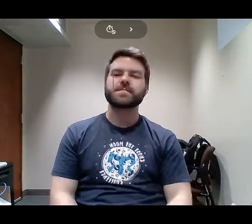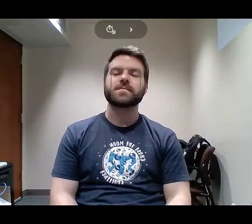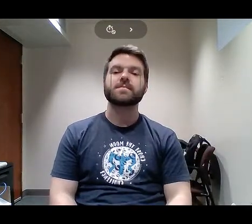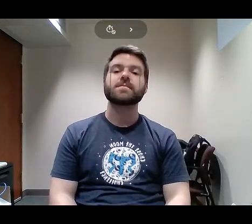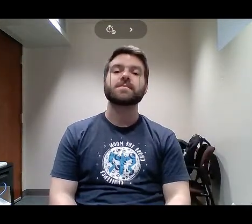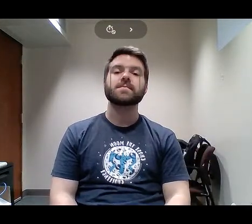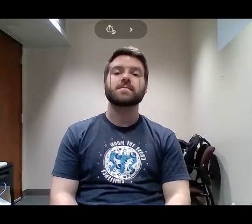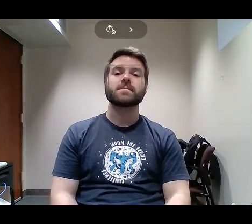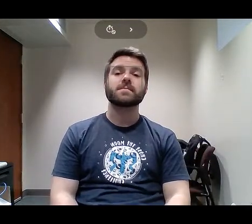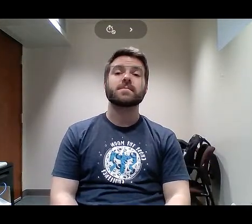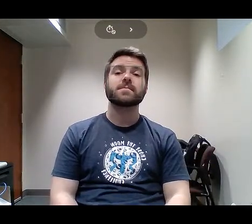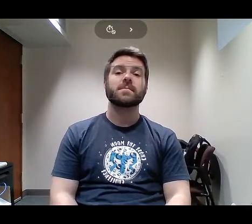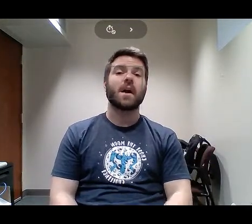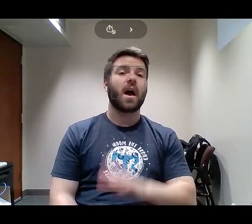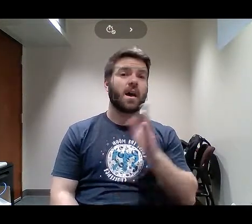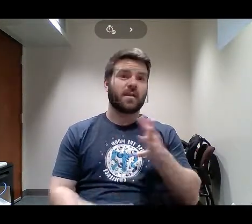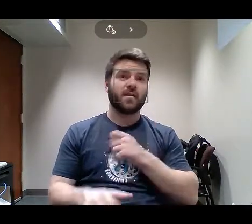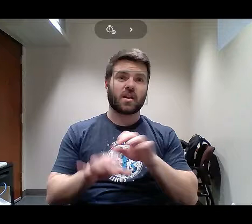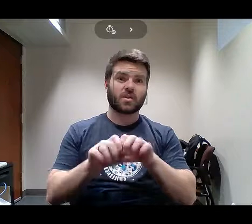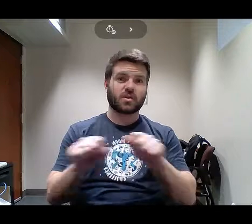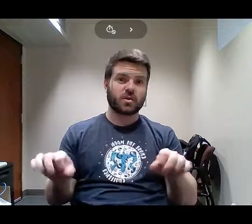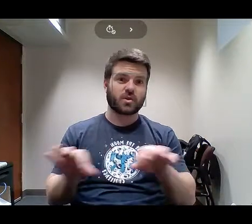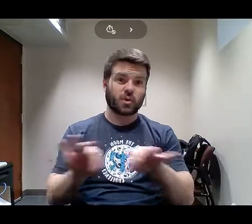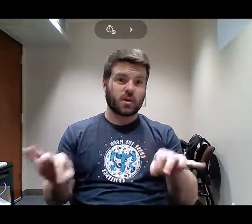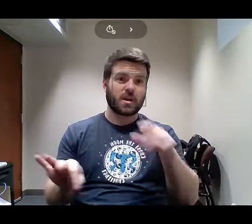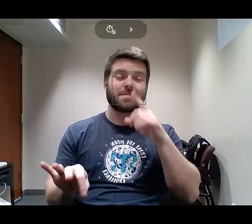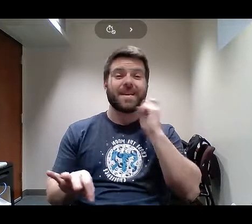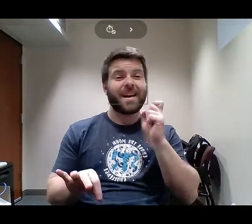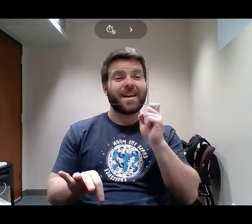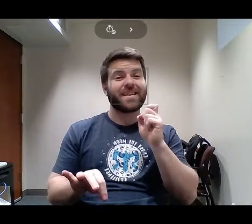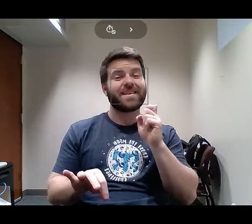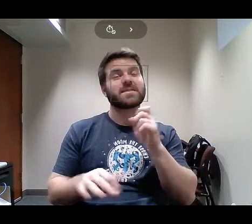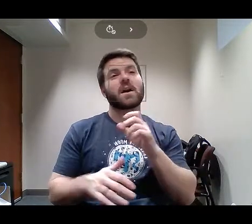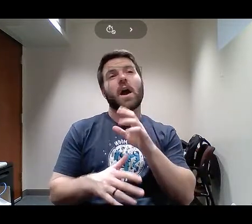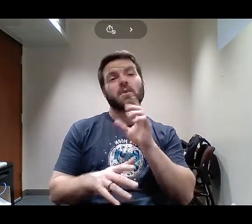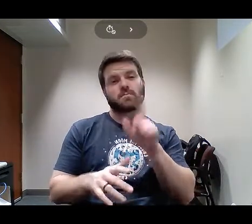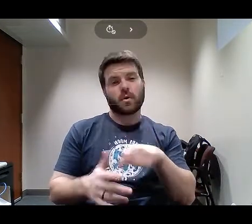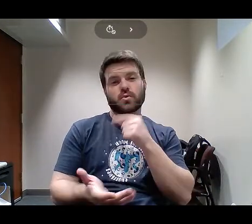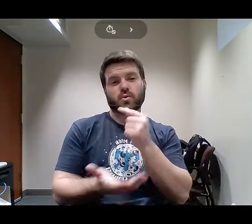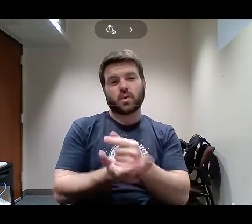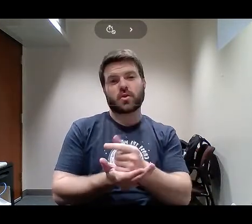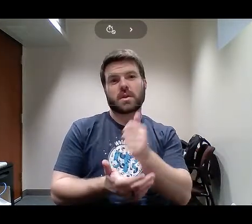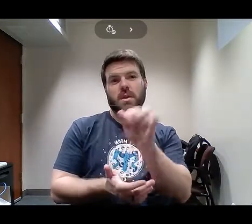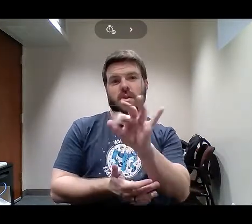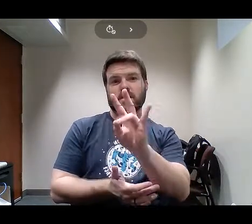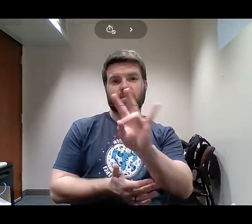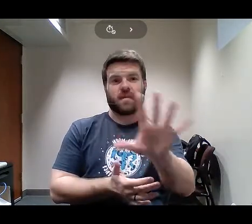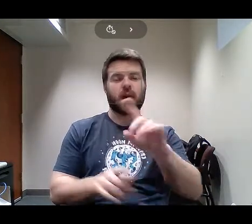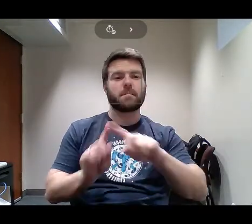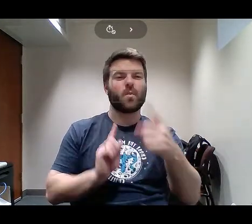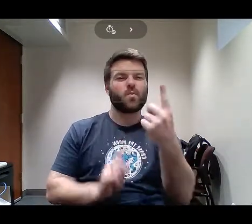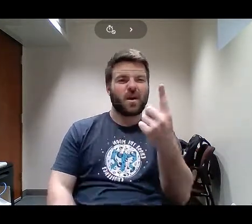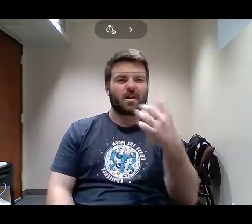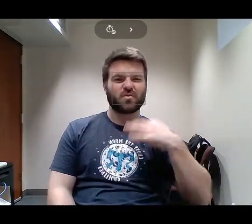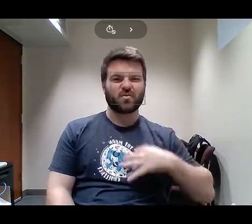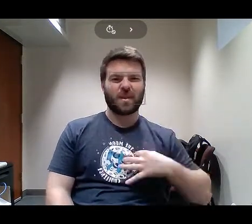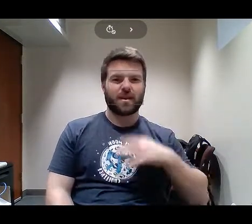back in 1975. But I was short one credit. I was short one credit.